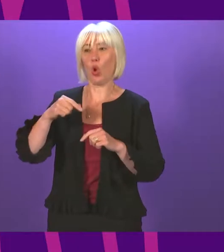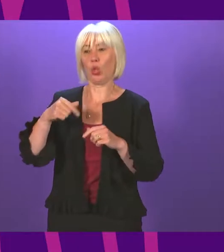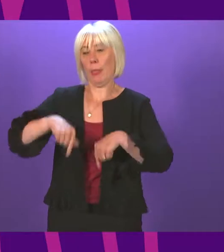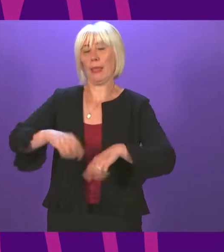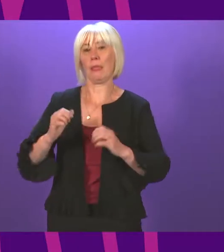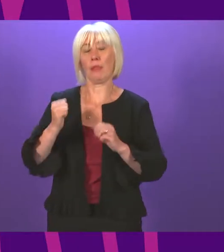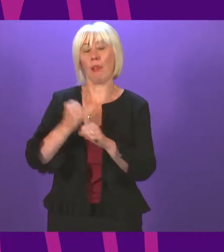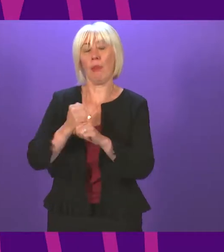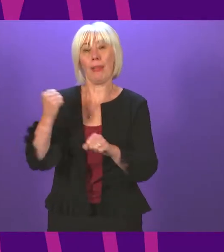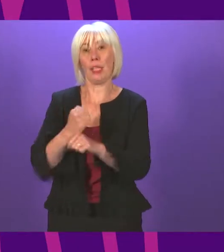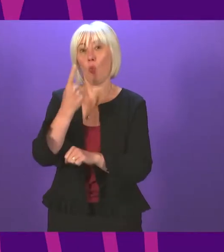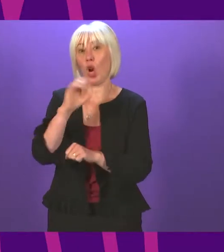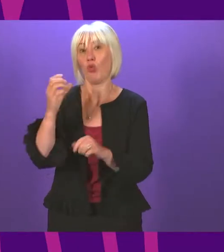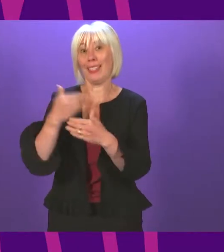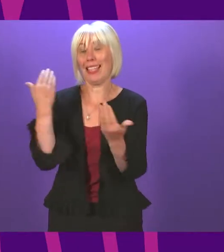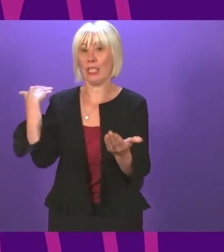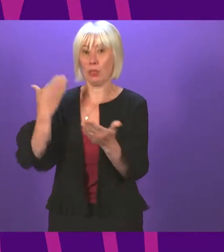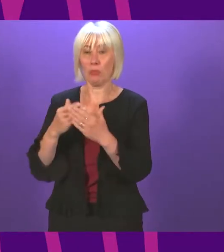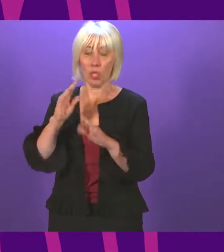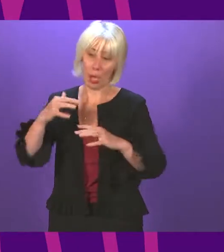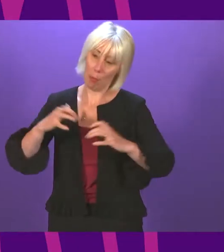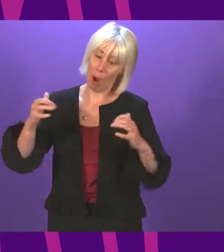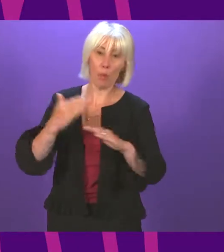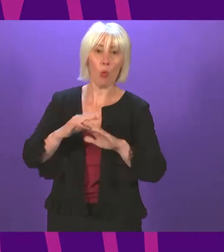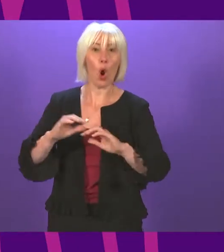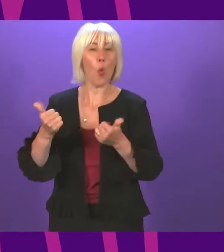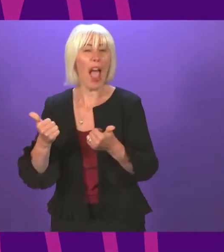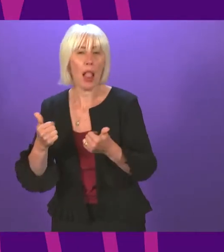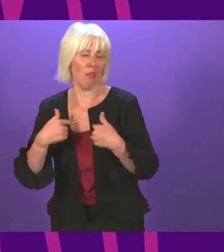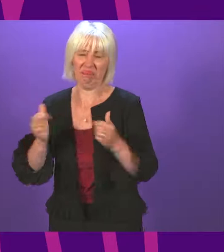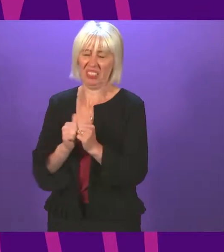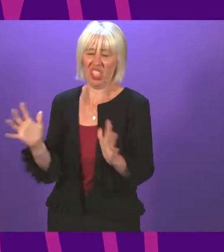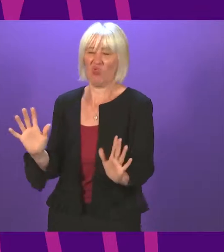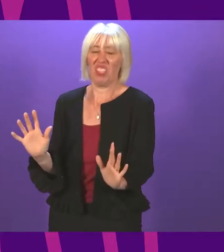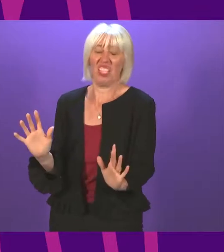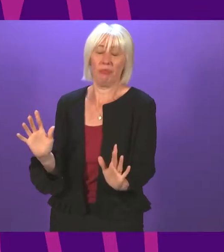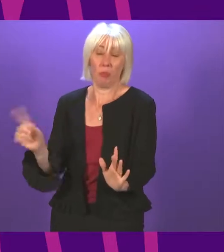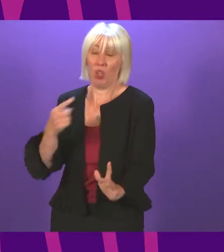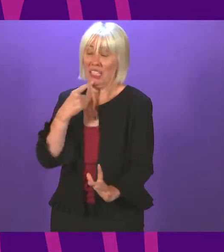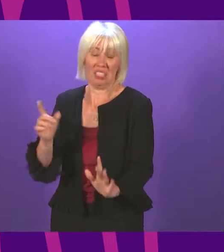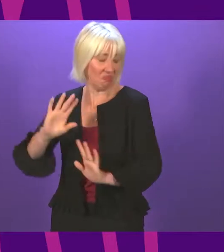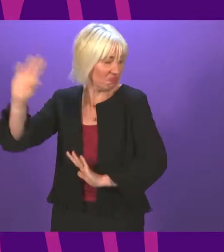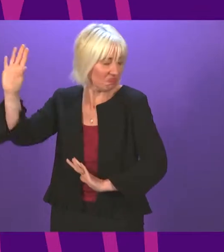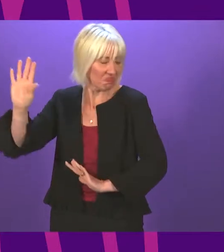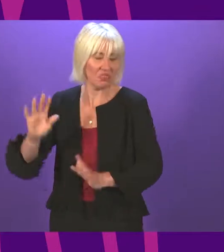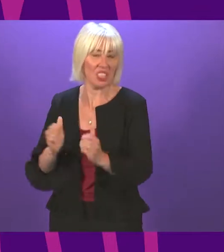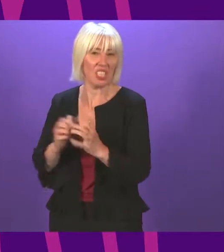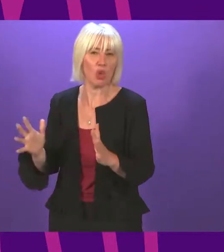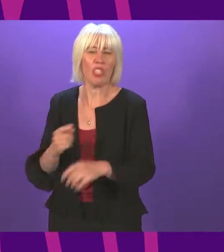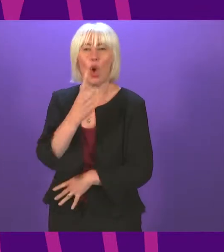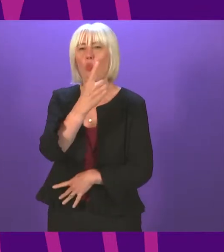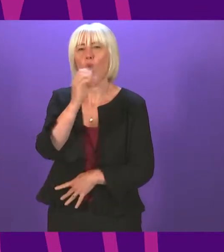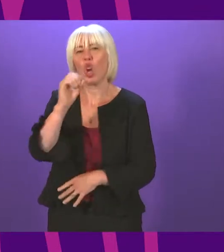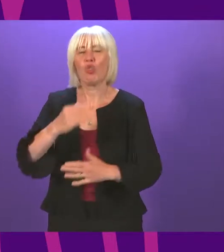days of office shows parliament working well. I would fundamentally disagree with that assessment. The concept of the 100